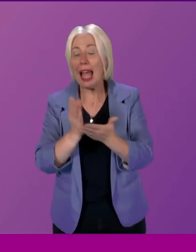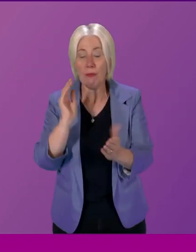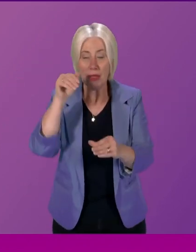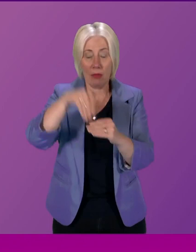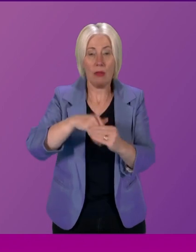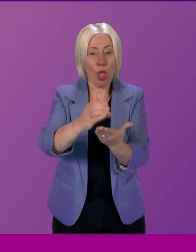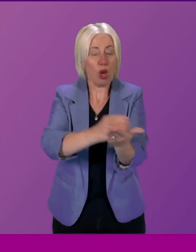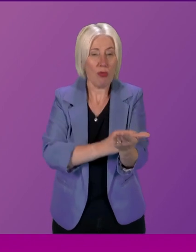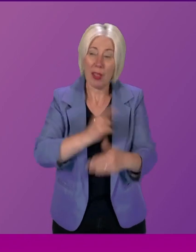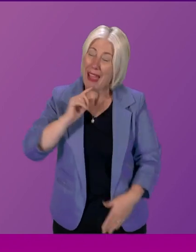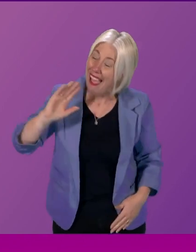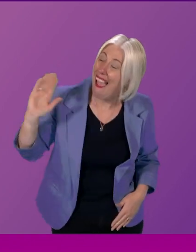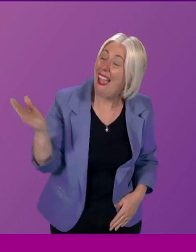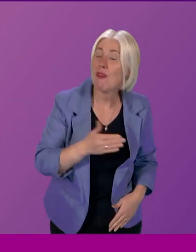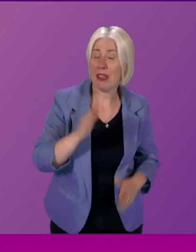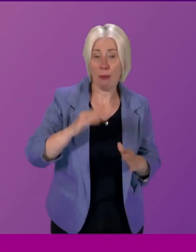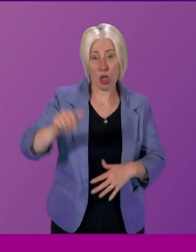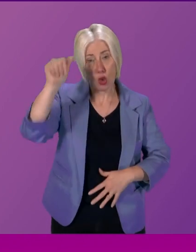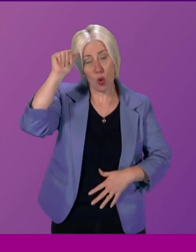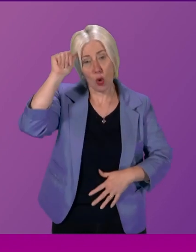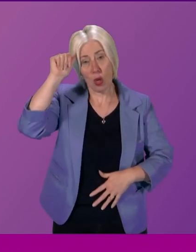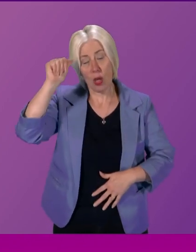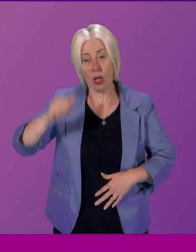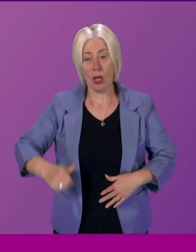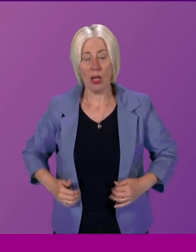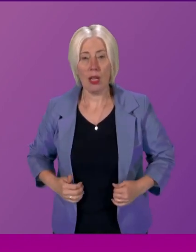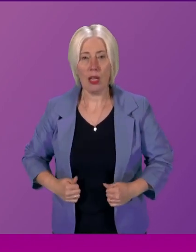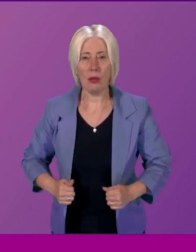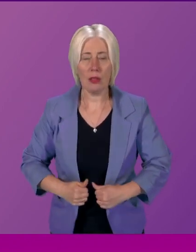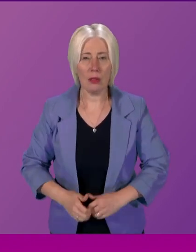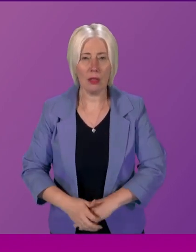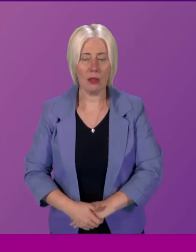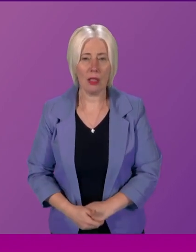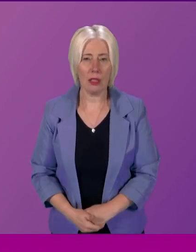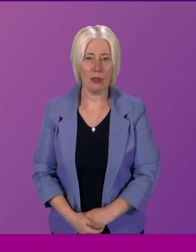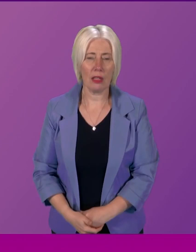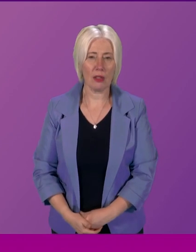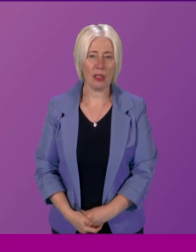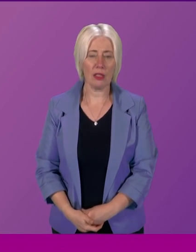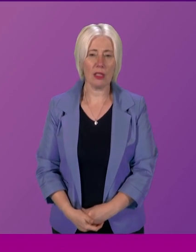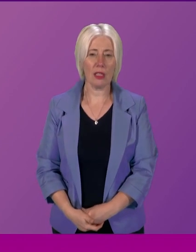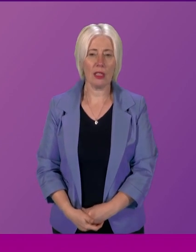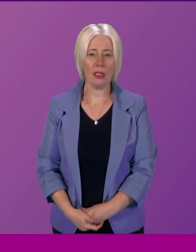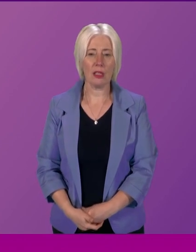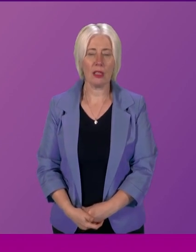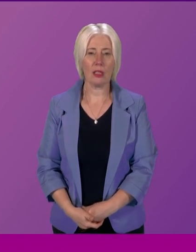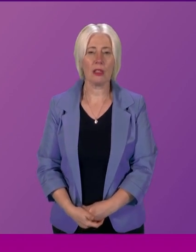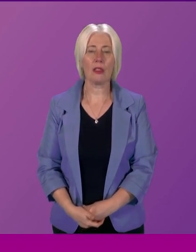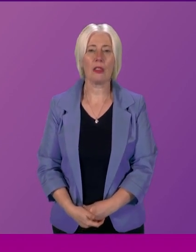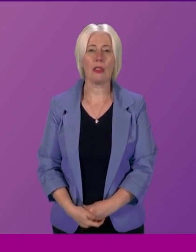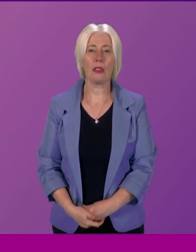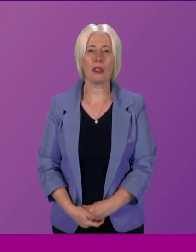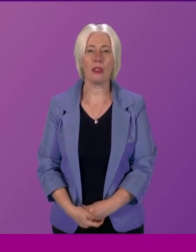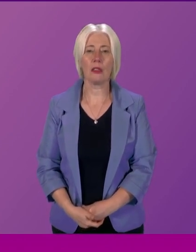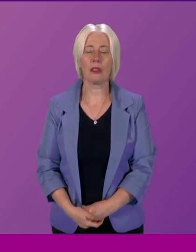needs to know presiding officer thank you very much thank you Mr Mountain thank you Mr Mountain I now call Ruth McGuire to be followed by